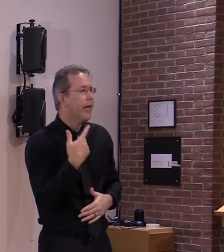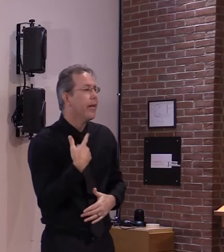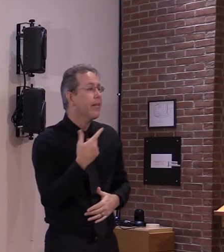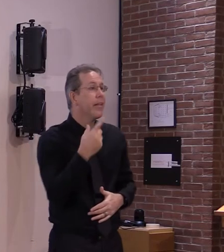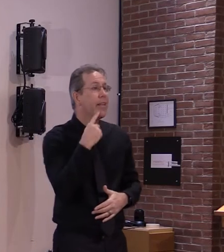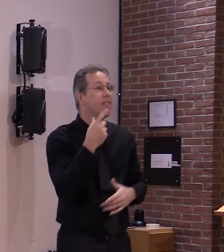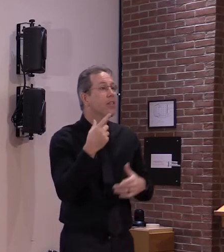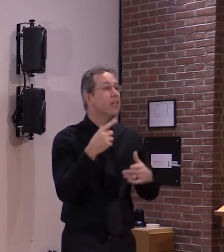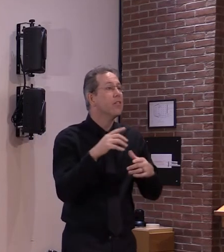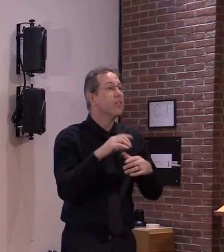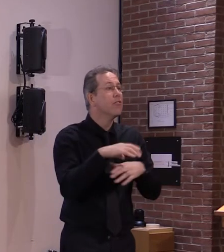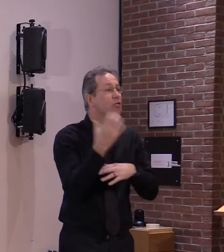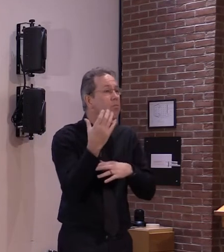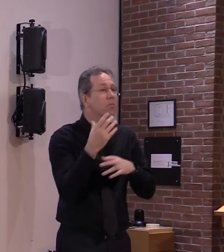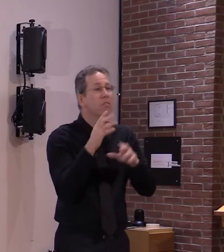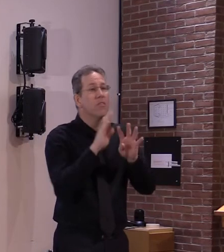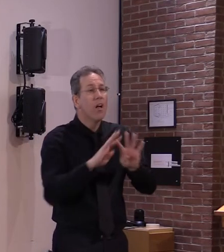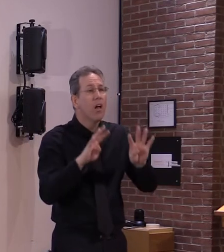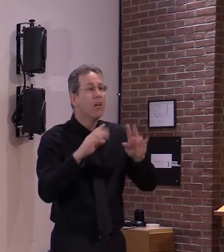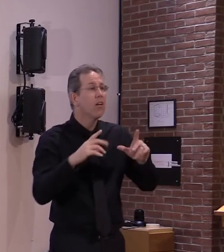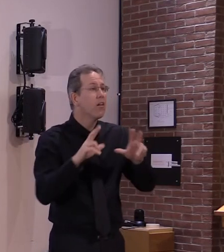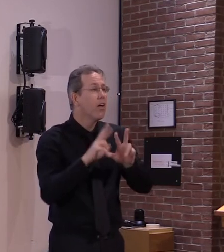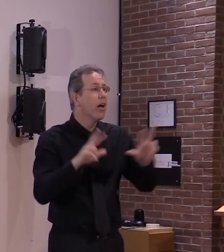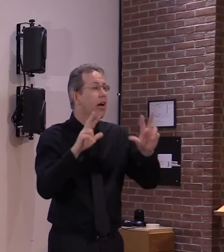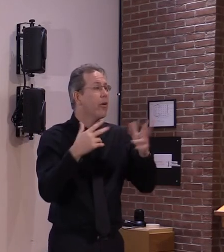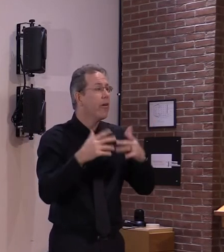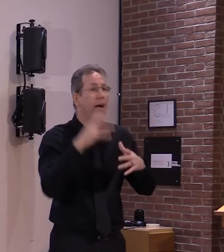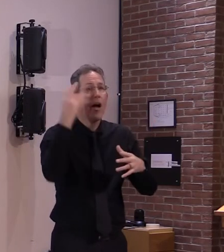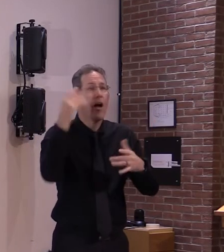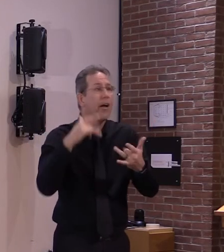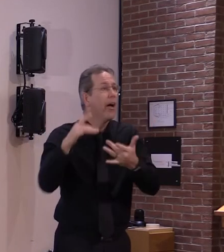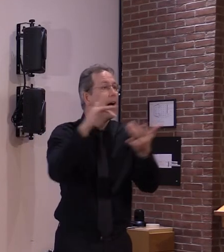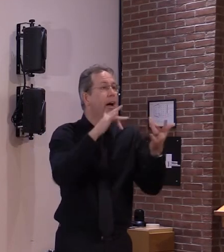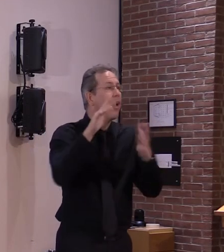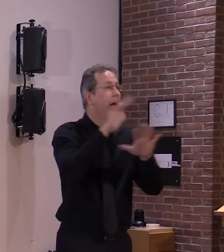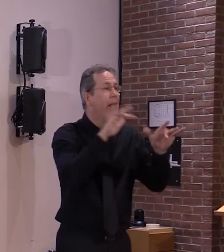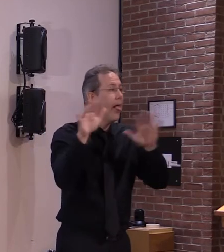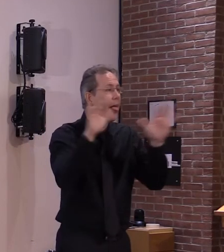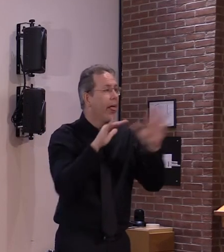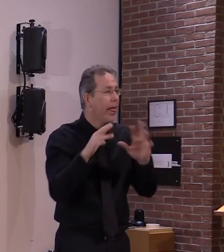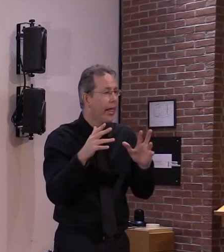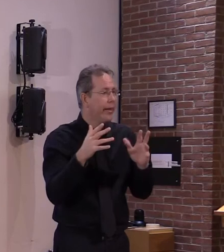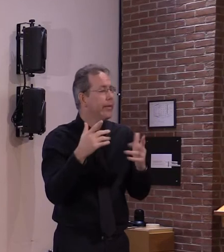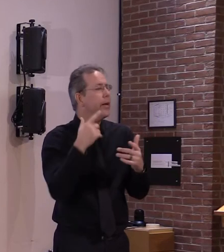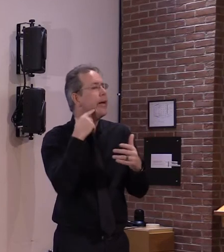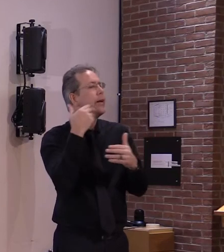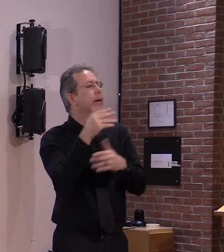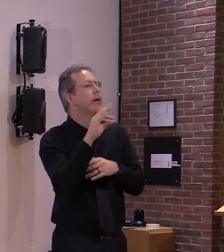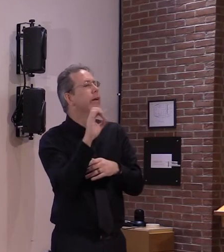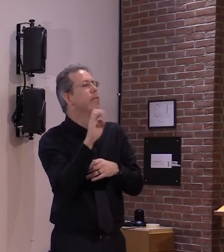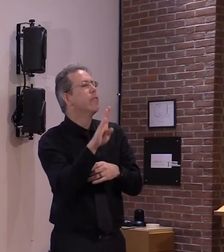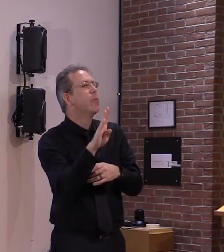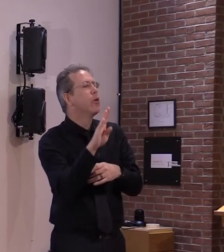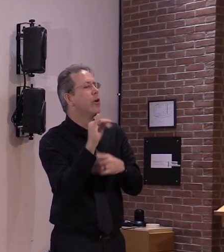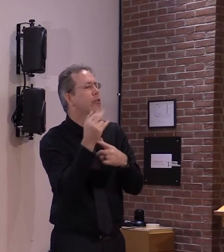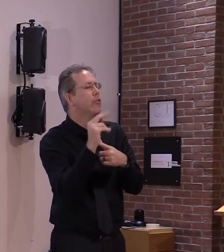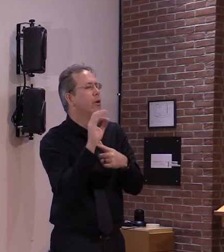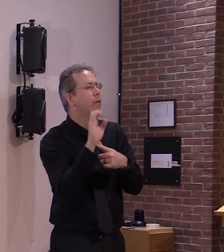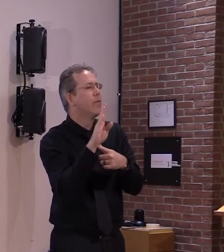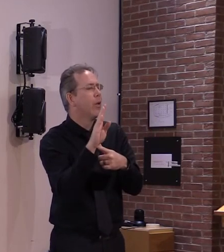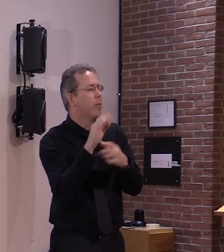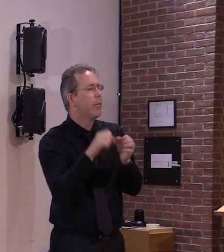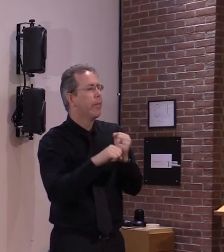the wrong steps now and pay the pay the price in january and february i'd rather see us work our way out of this